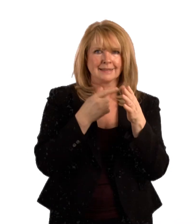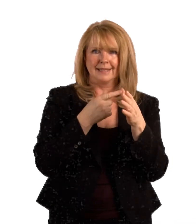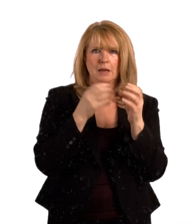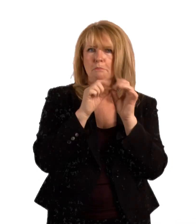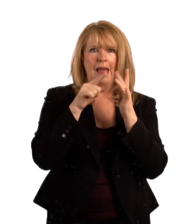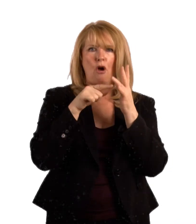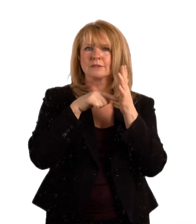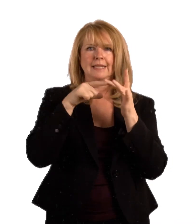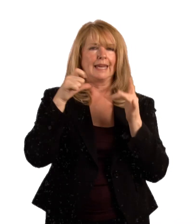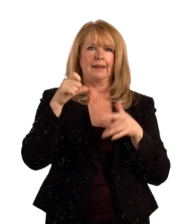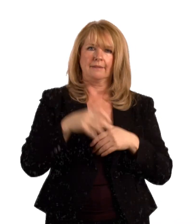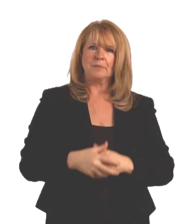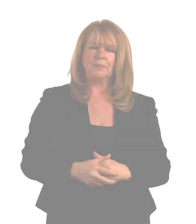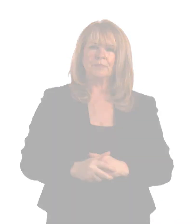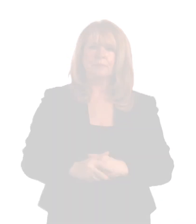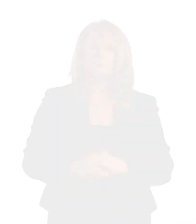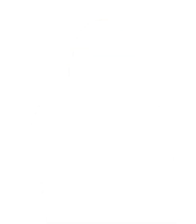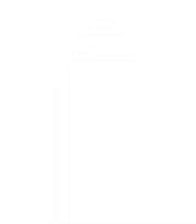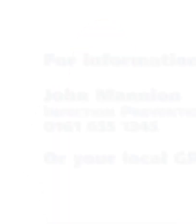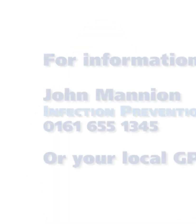health professional who prescribed this medicine to you.